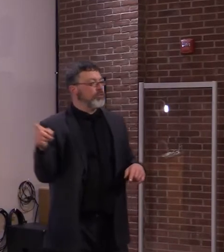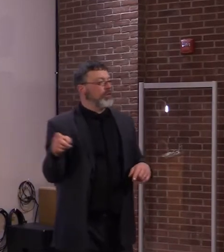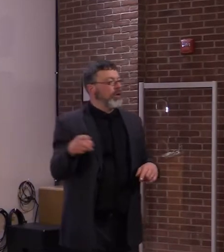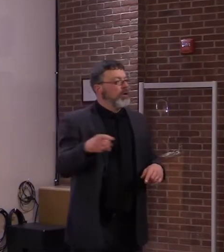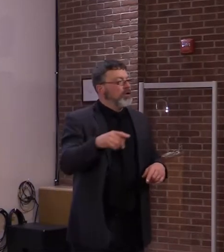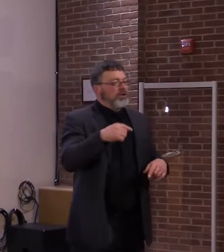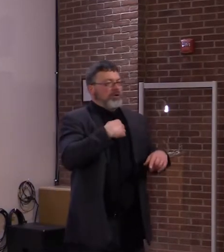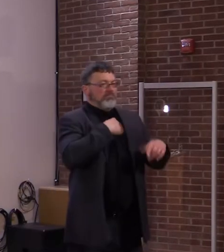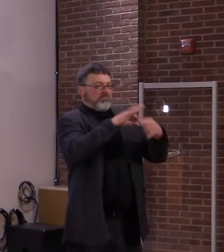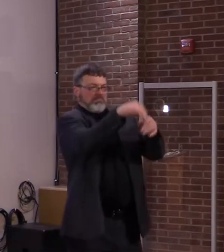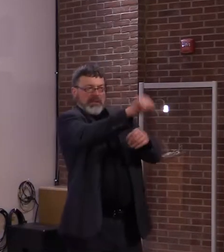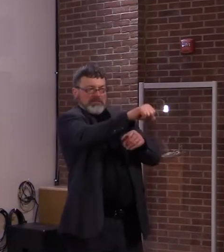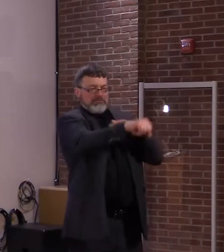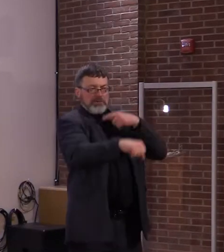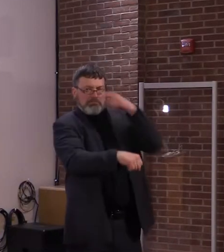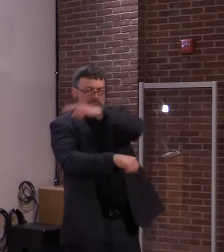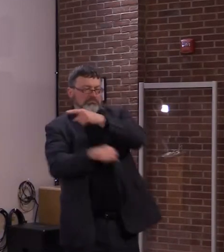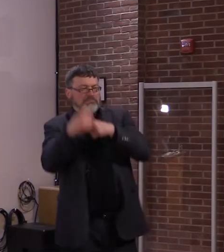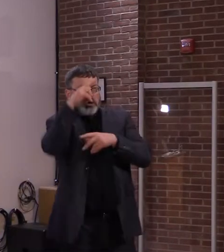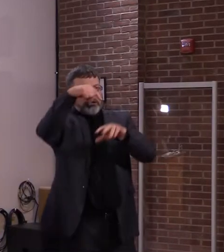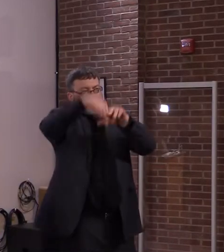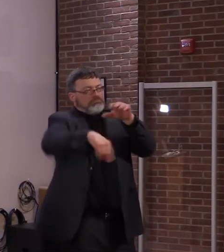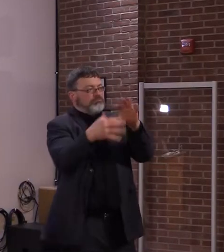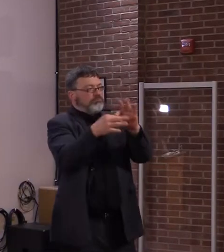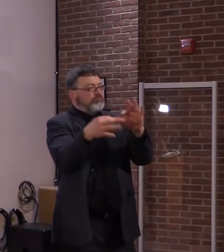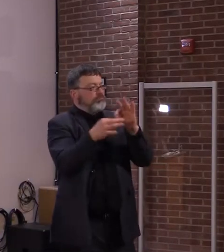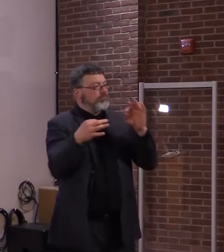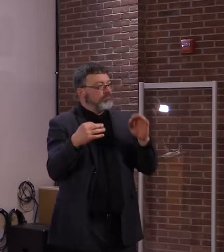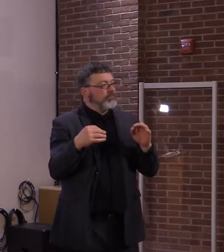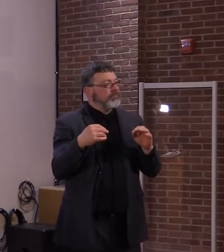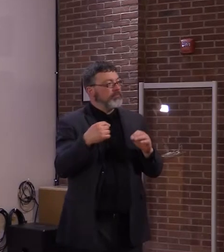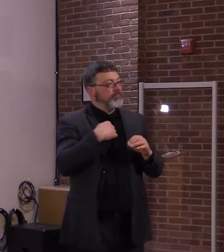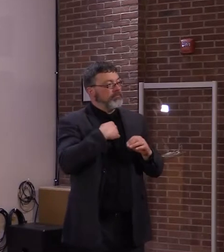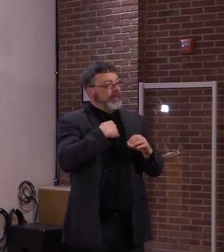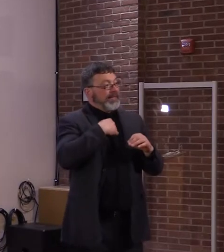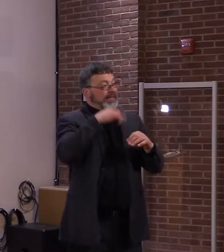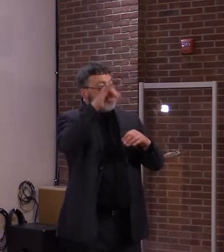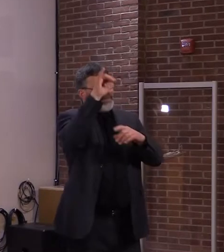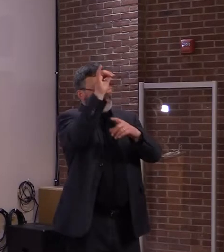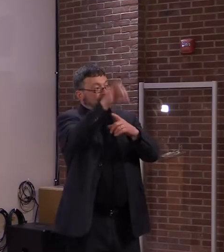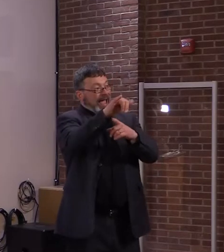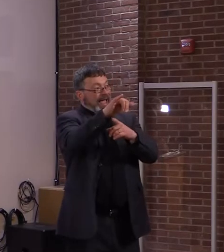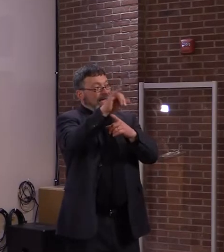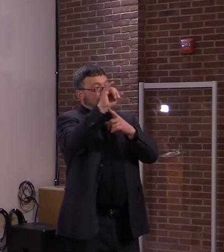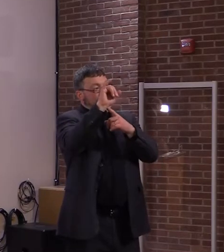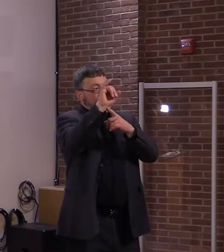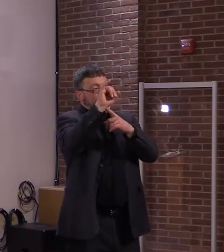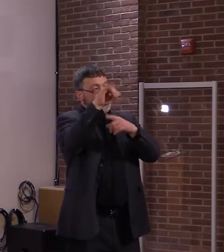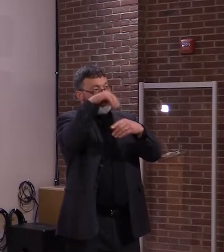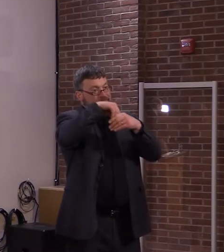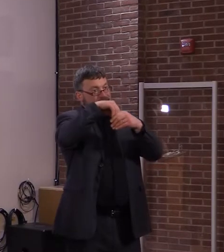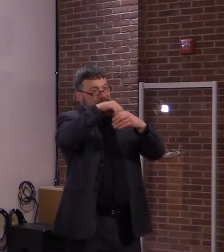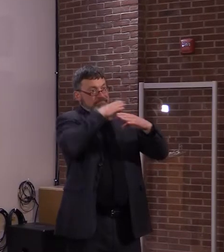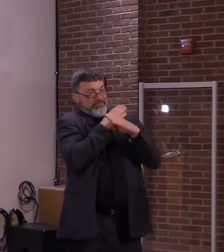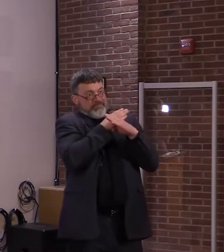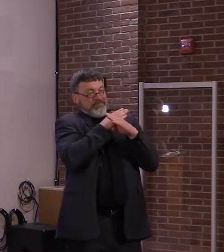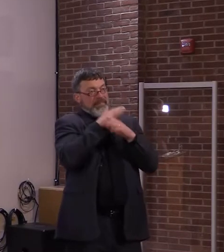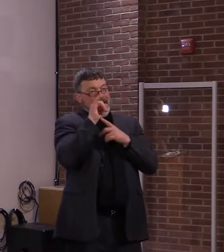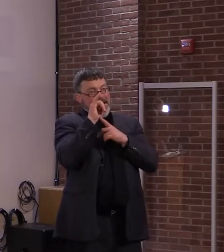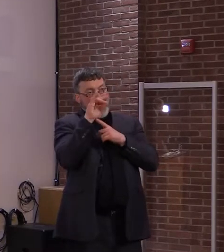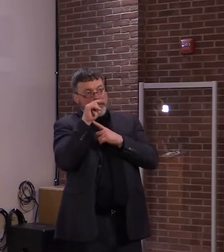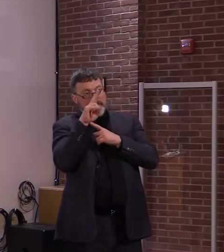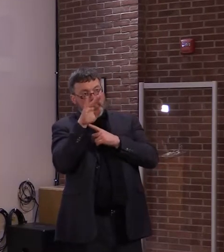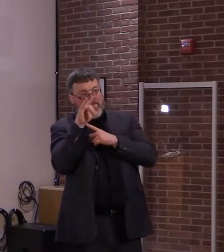Yeah, there is an immunization registry so all doses that are administered in the state whether it's by the